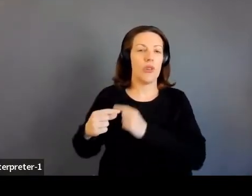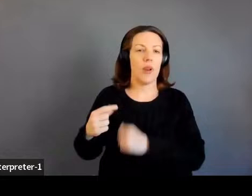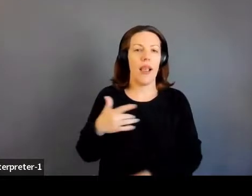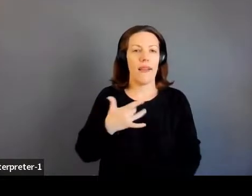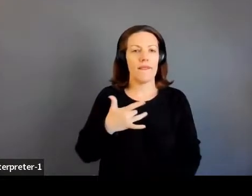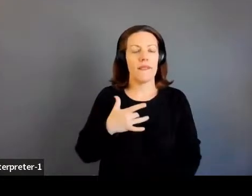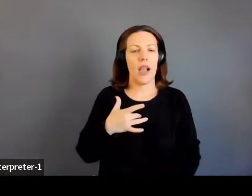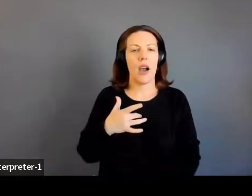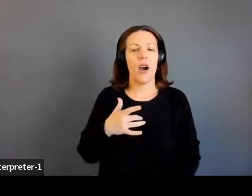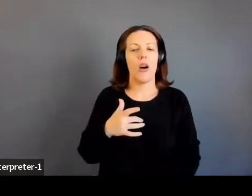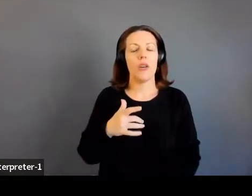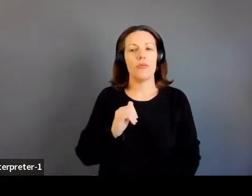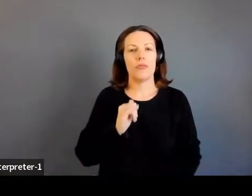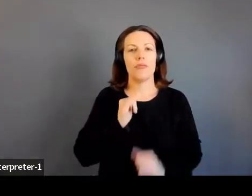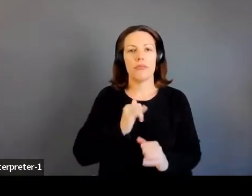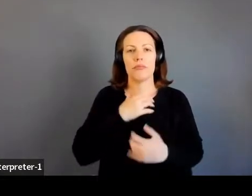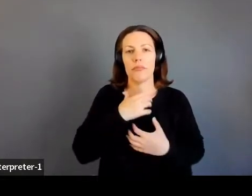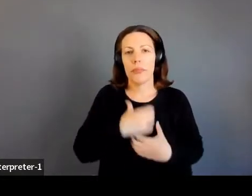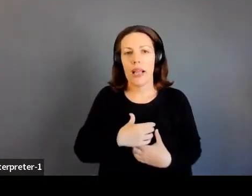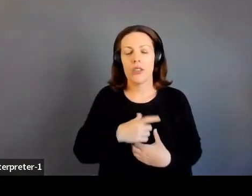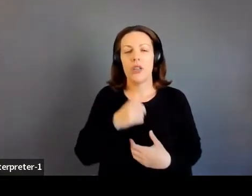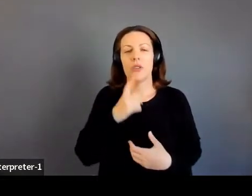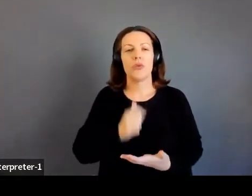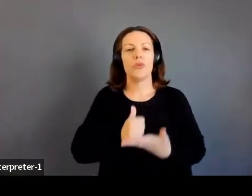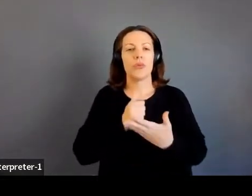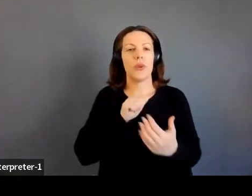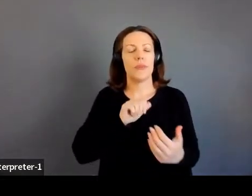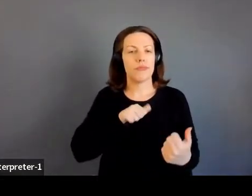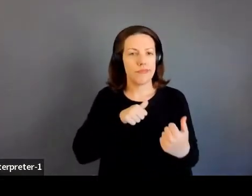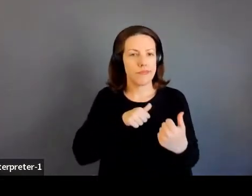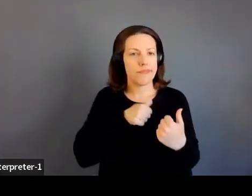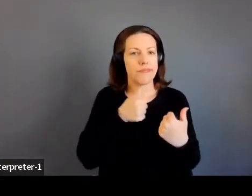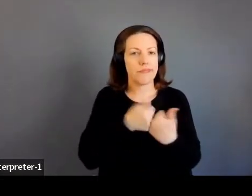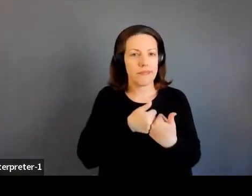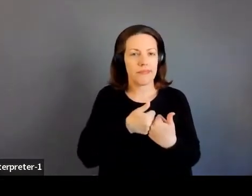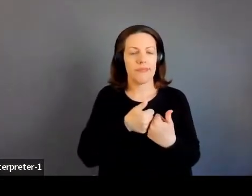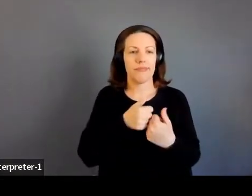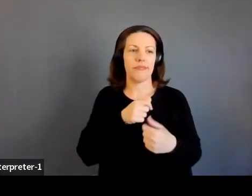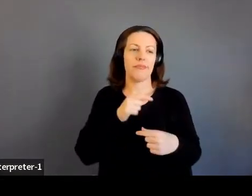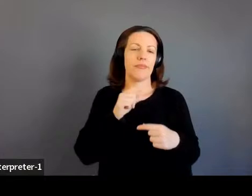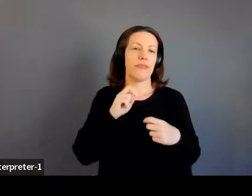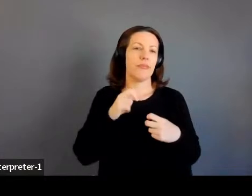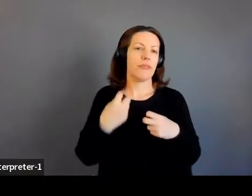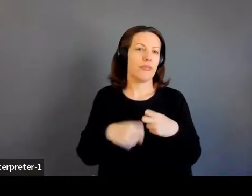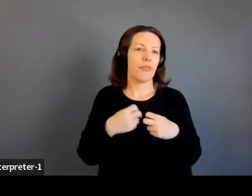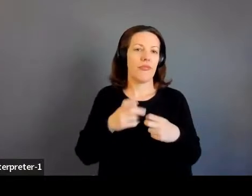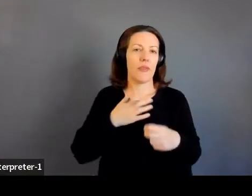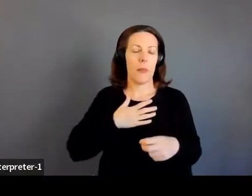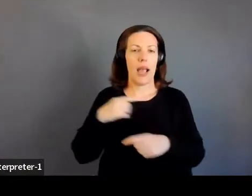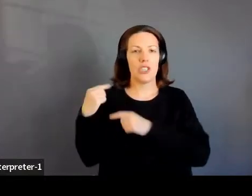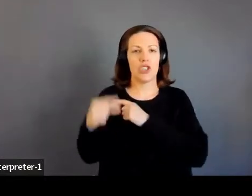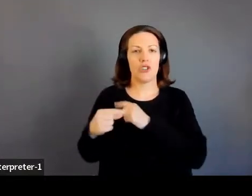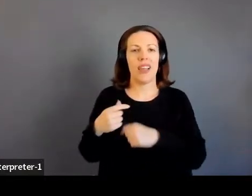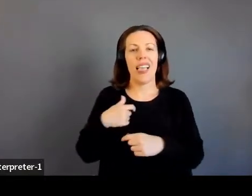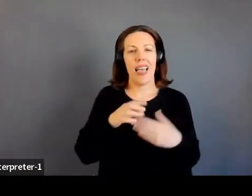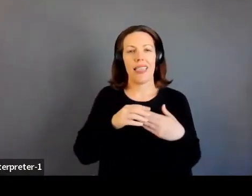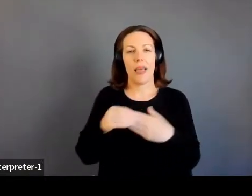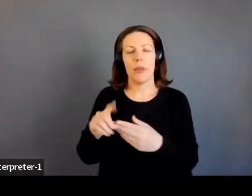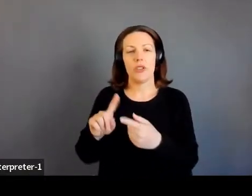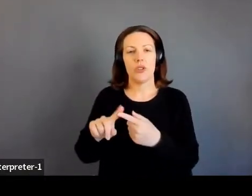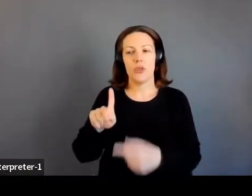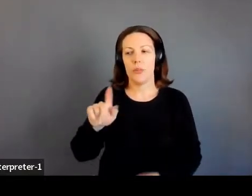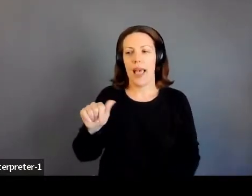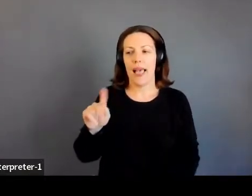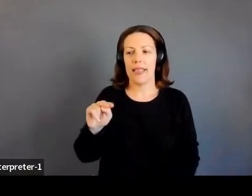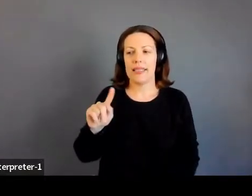to help address some of the world's most challenging problems facing my own generation, which led me to Palantir Technologies in